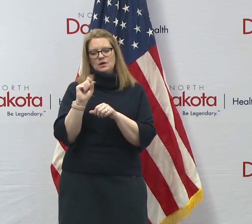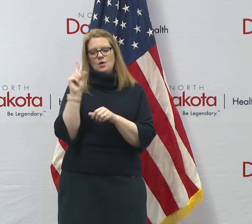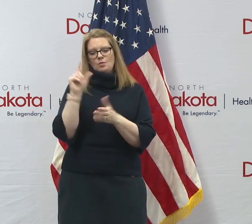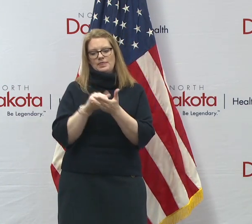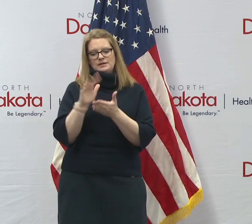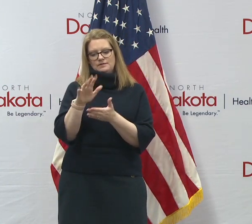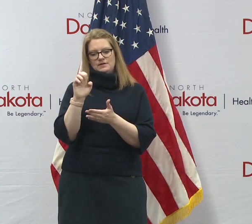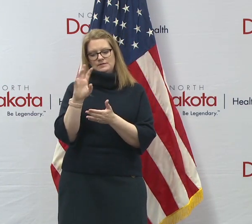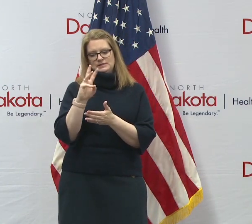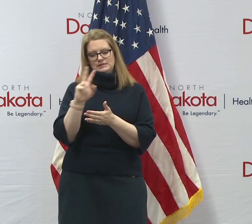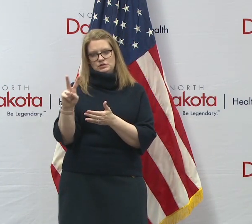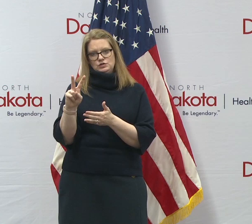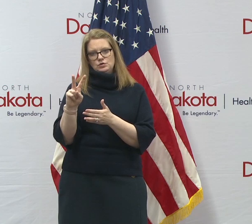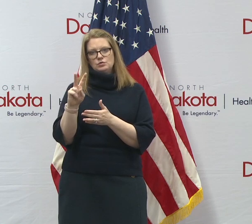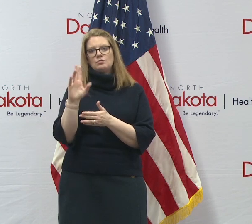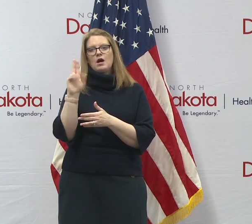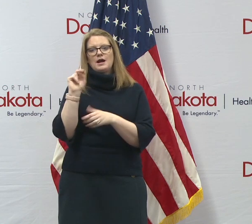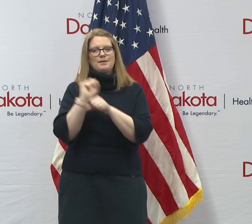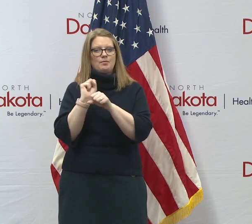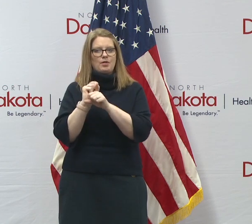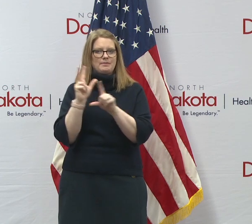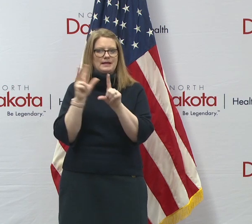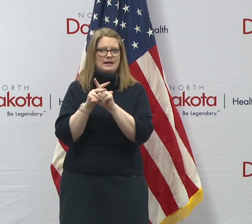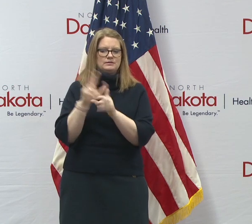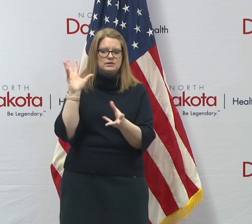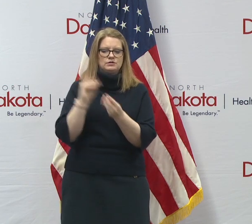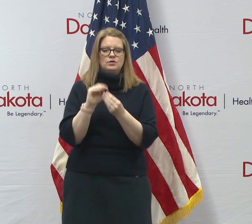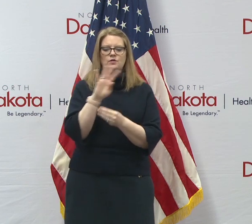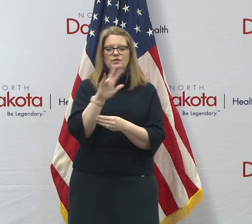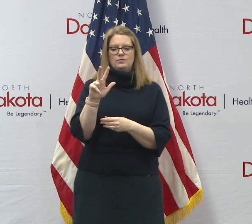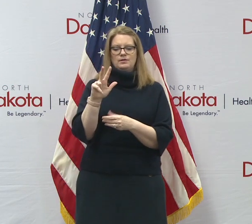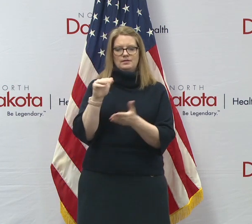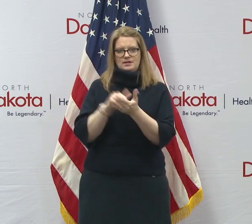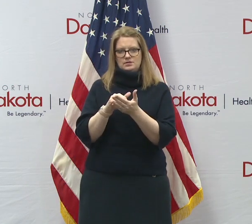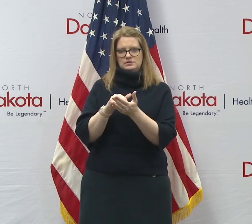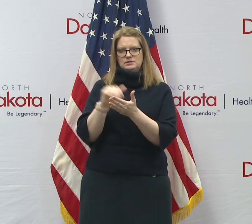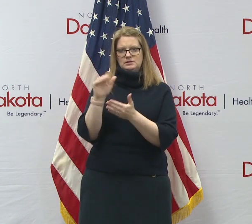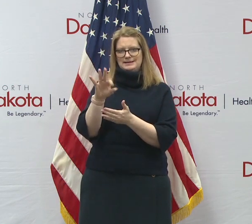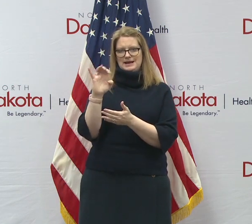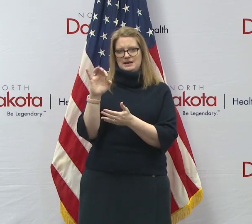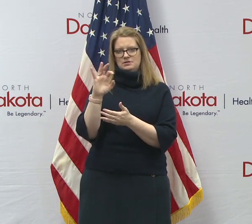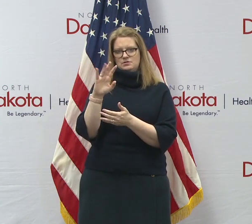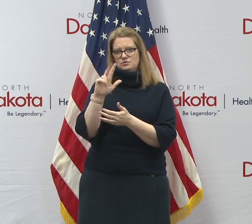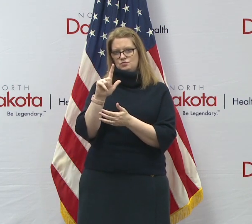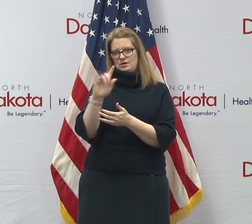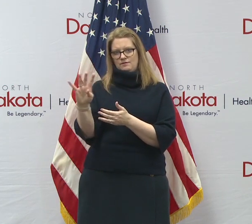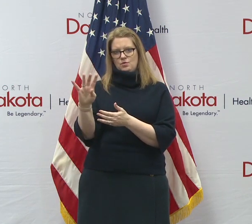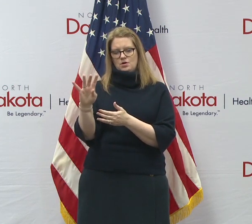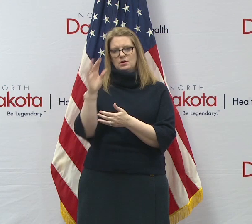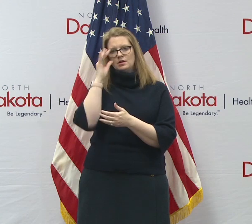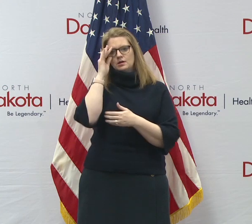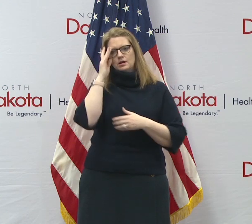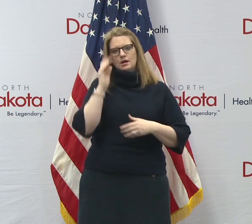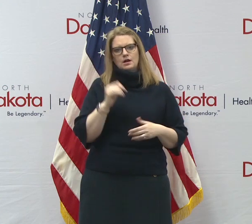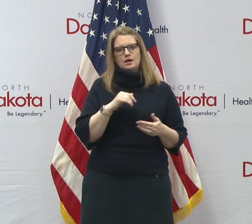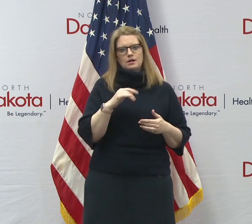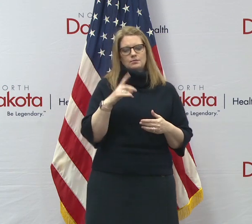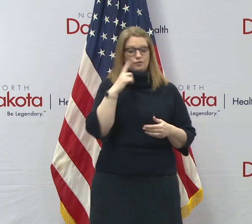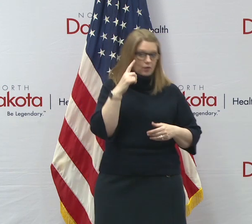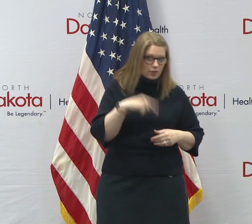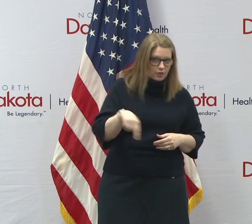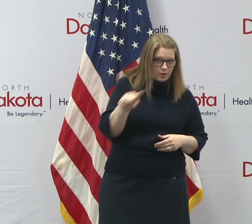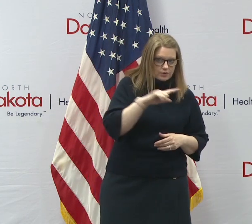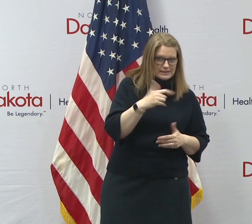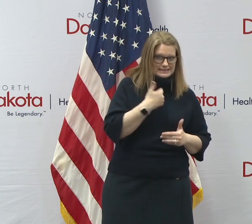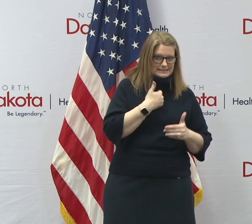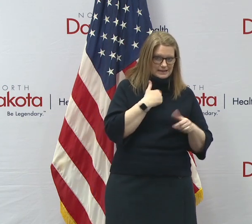1562 unemployment claims, bringing the total to 43,924. Uh, and again, for those that are